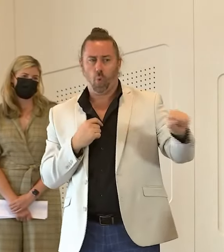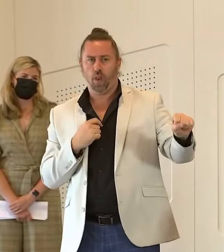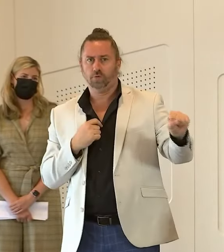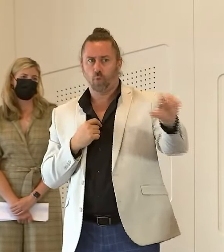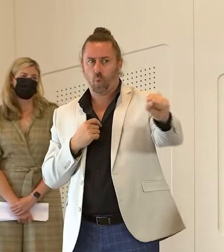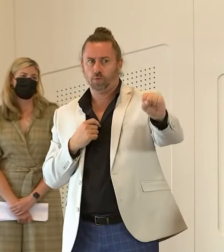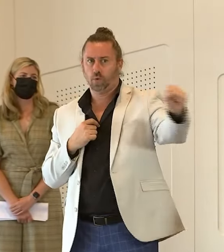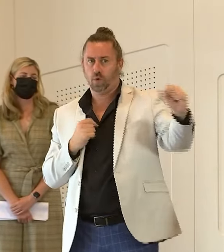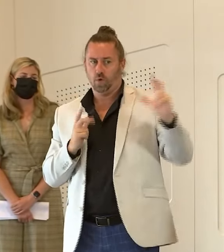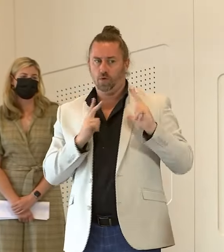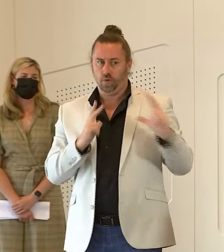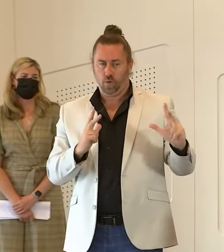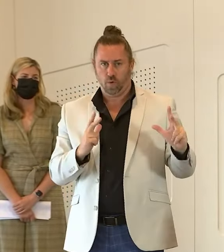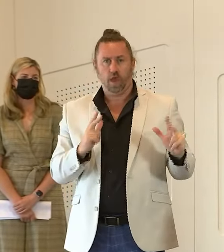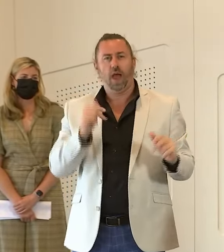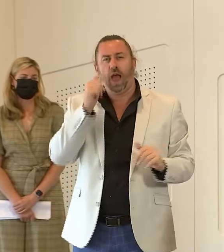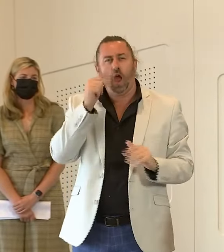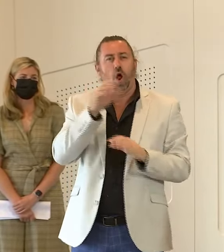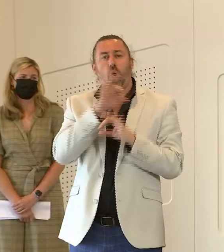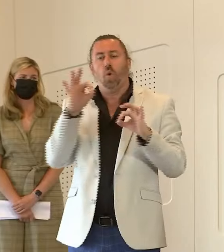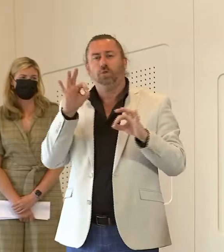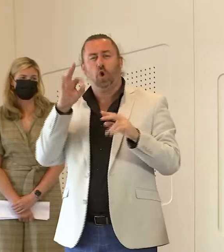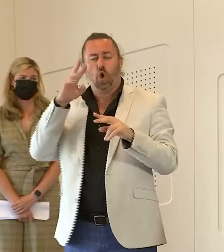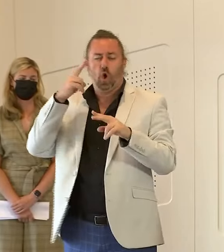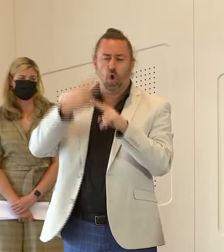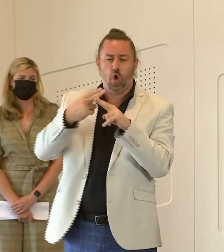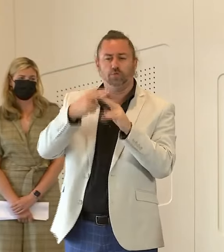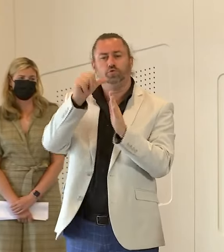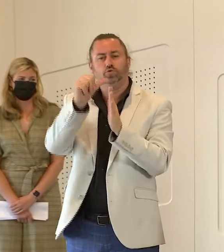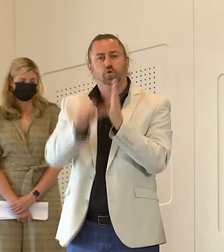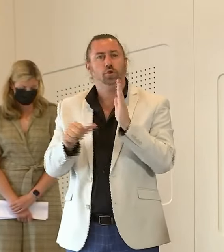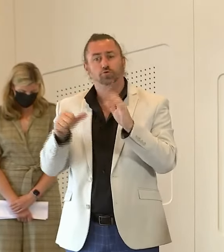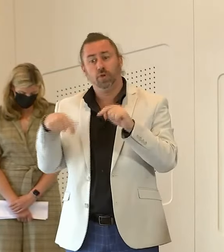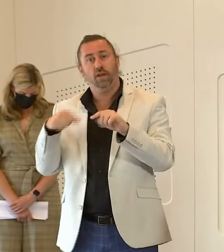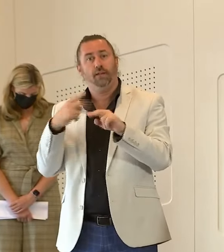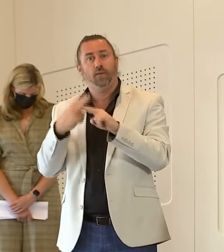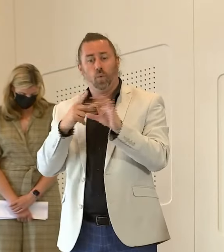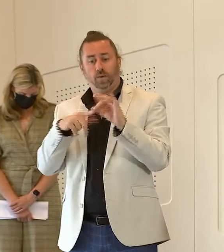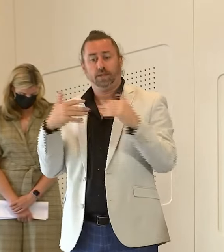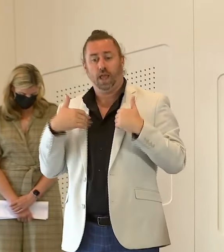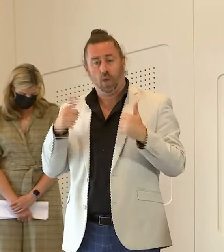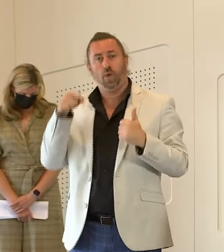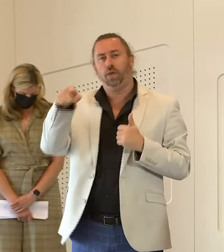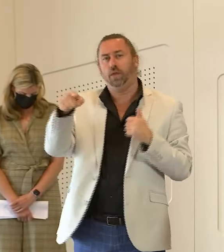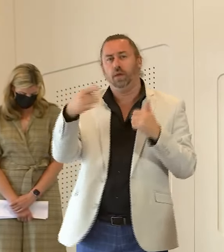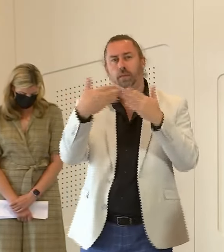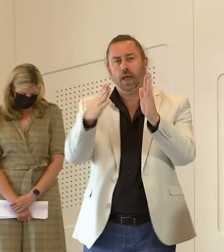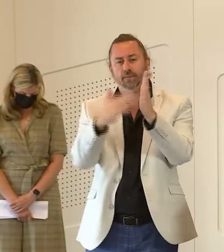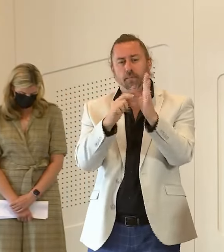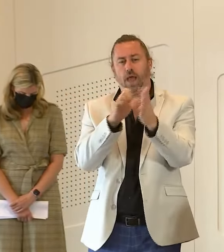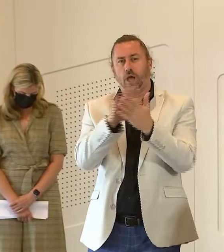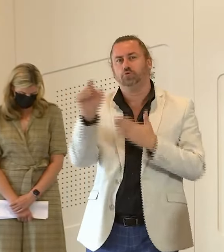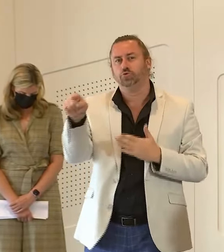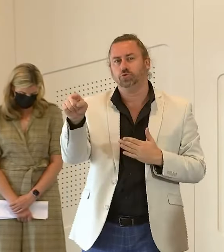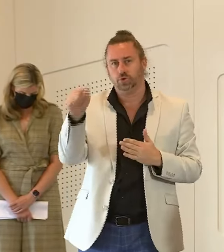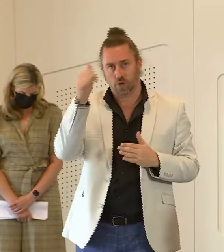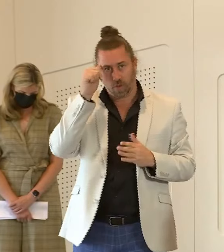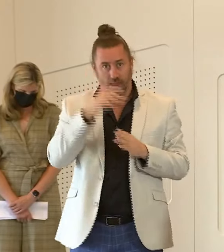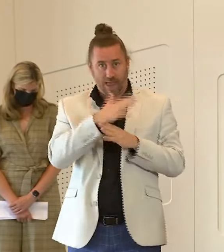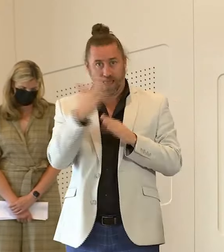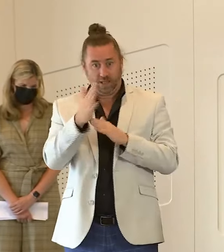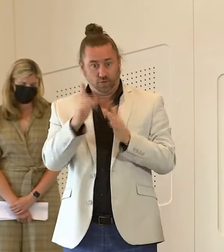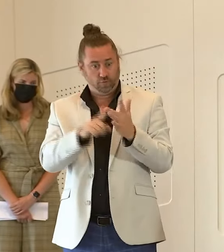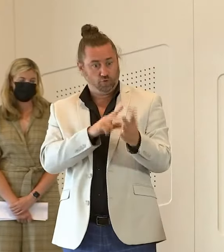we have suspended elective surgery until the start of March and yeah I said we'd review that at the end of January